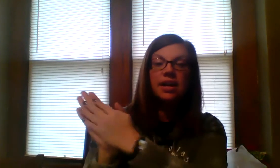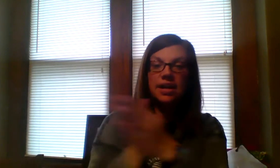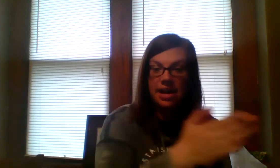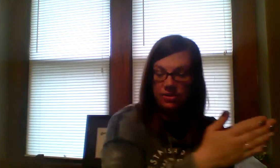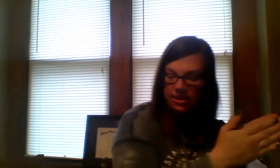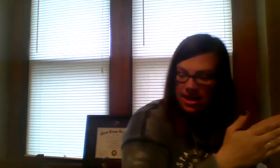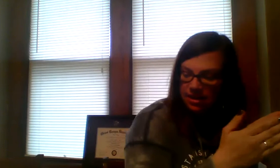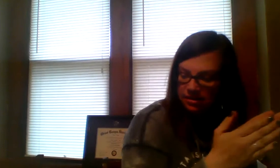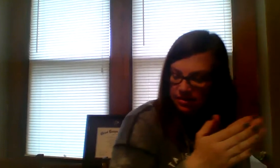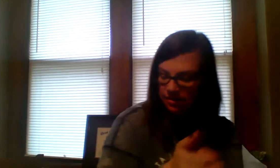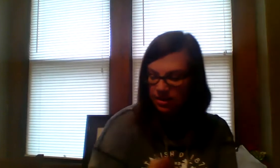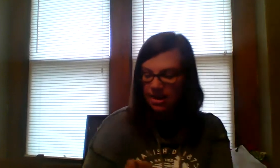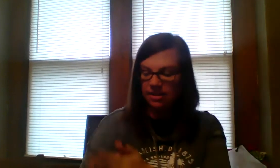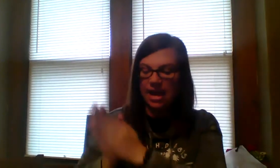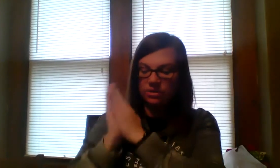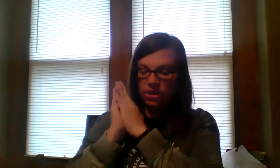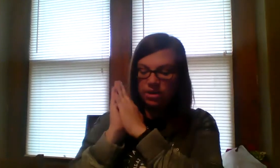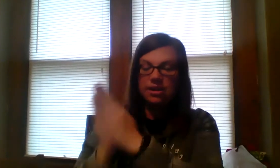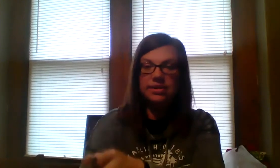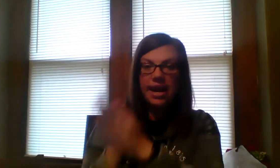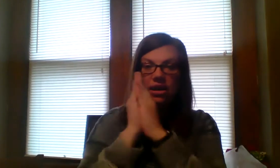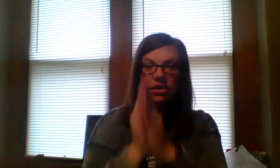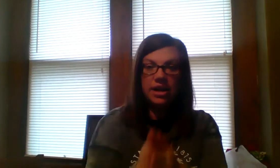Guarantee. And the last one, terrible.